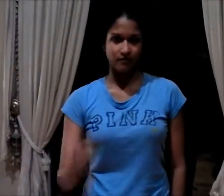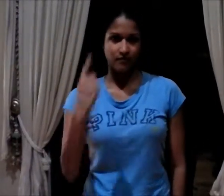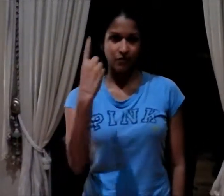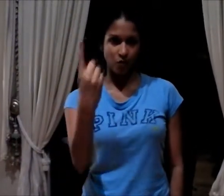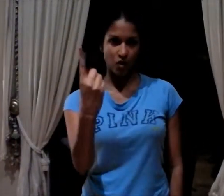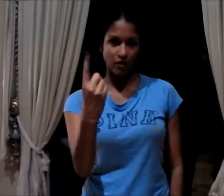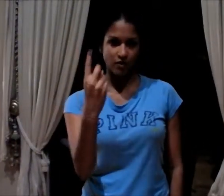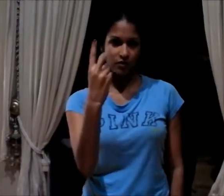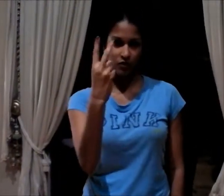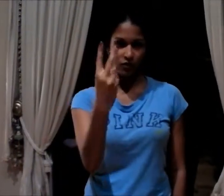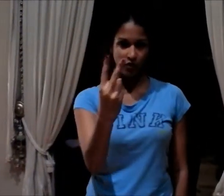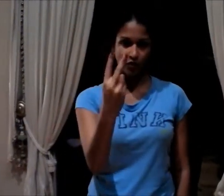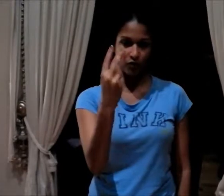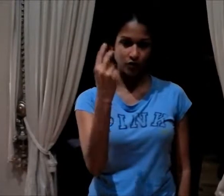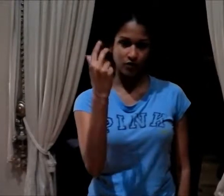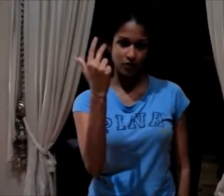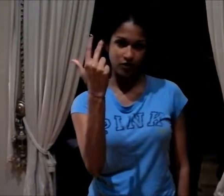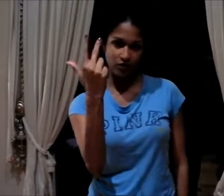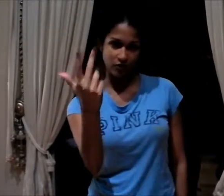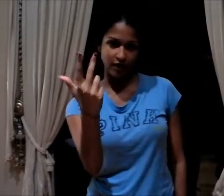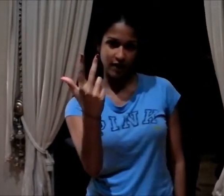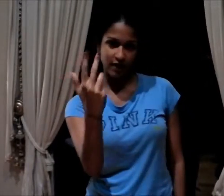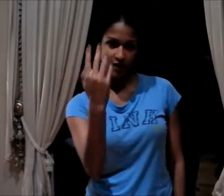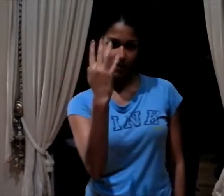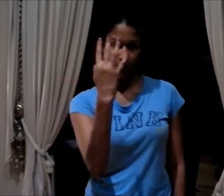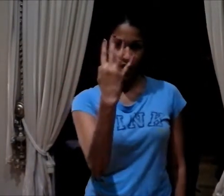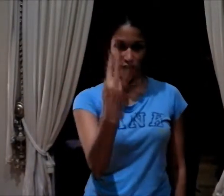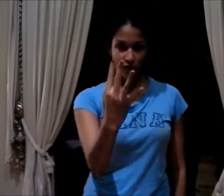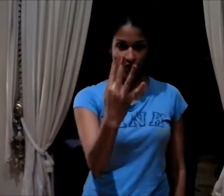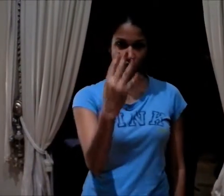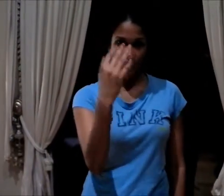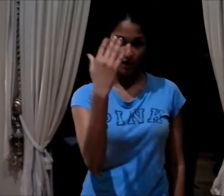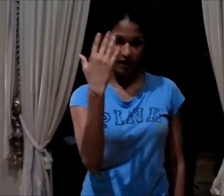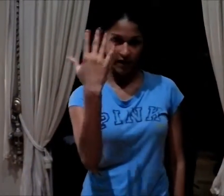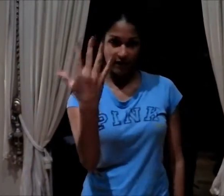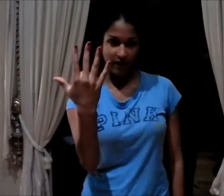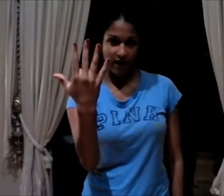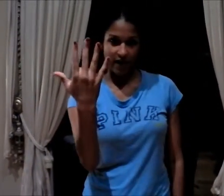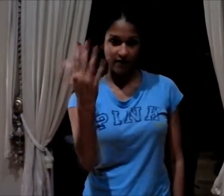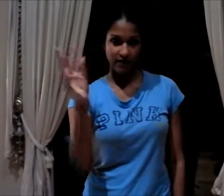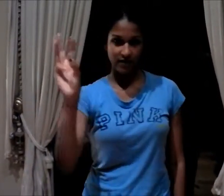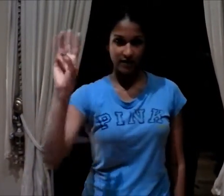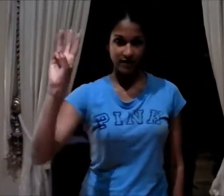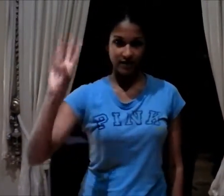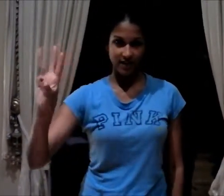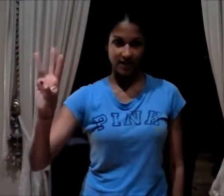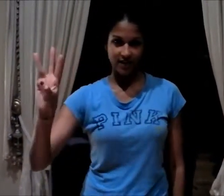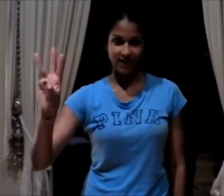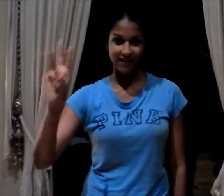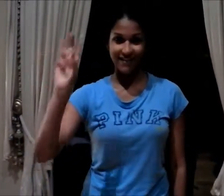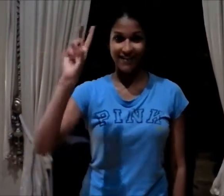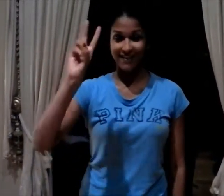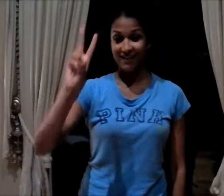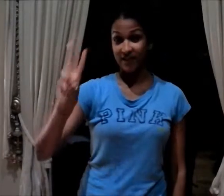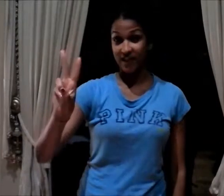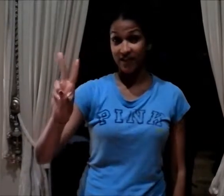1, 2, 3, 4, 5, 6, 7,